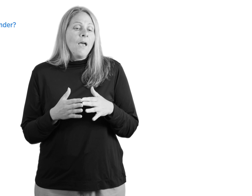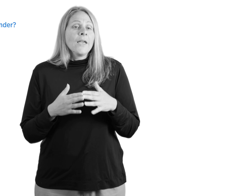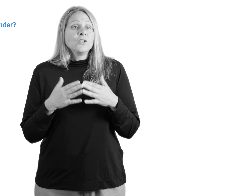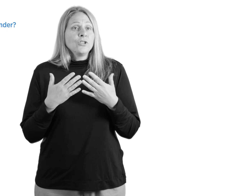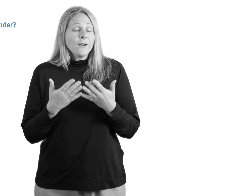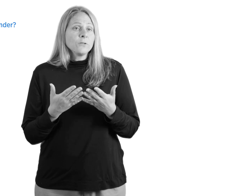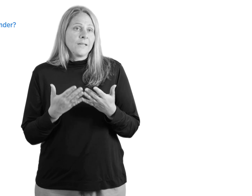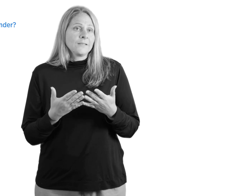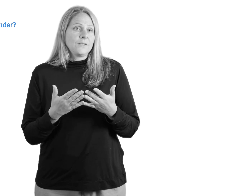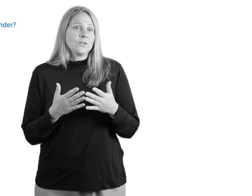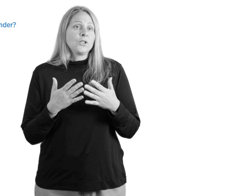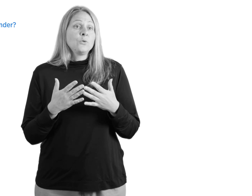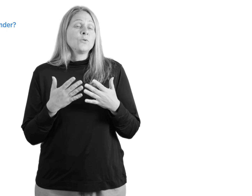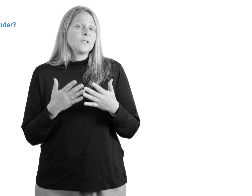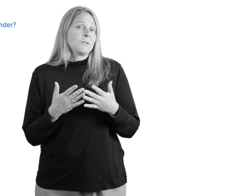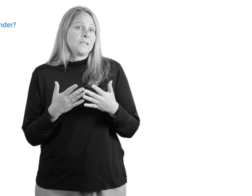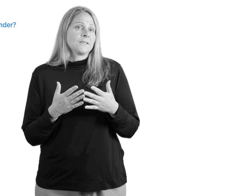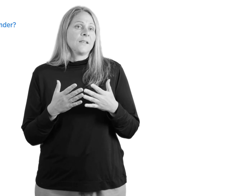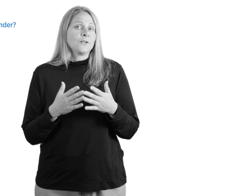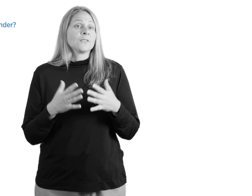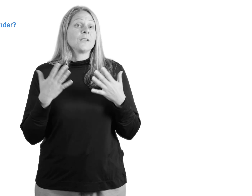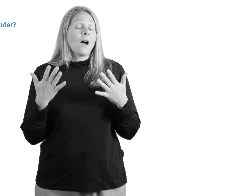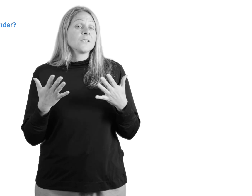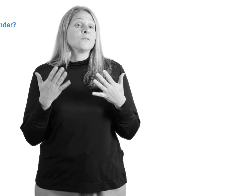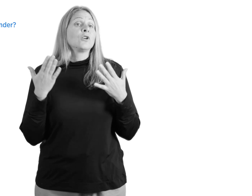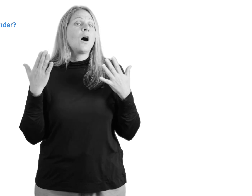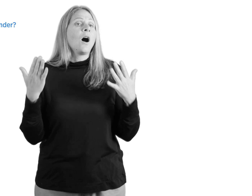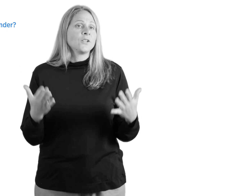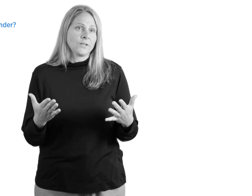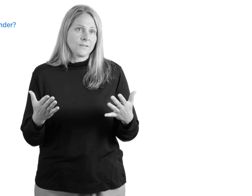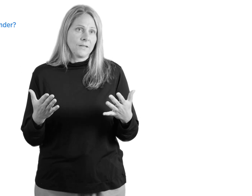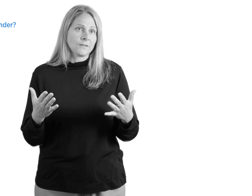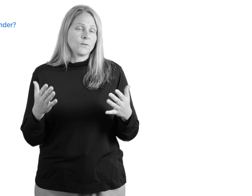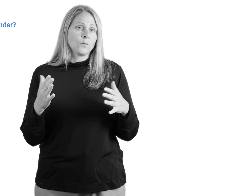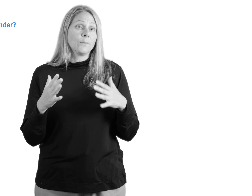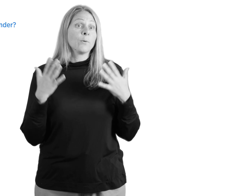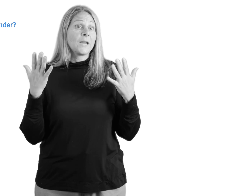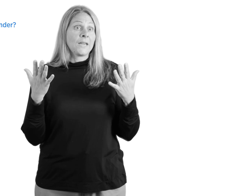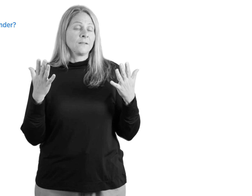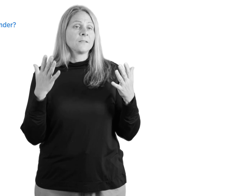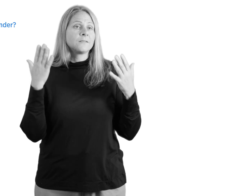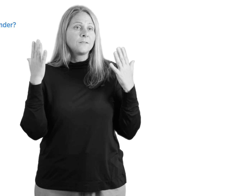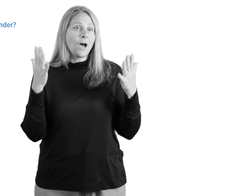And general anesthesia usually means that there's a loss of consciousness. So the brain stops